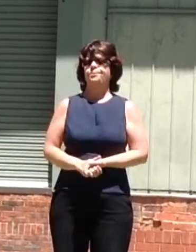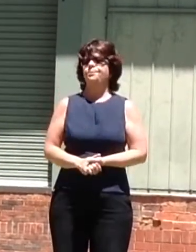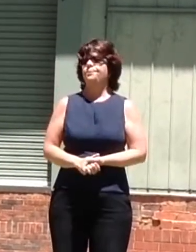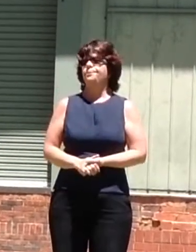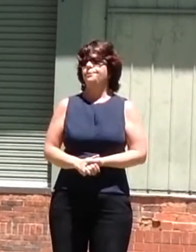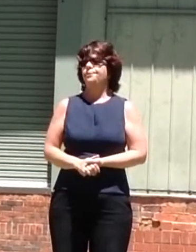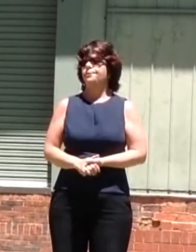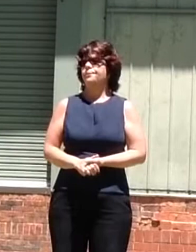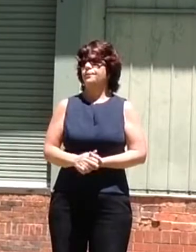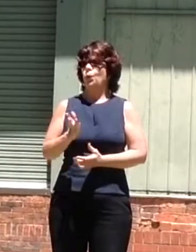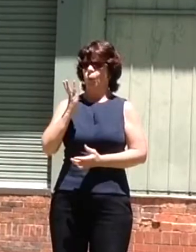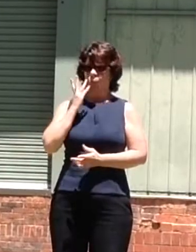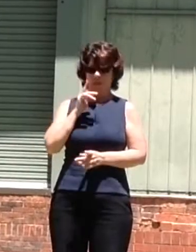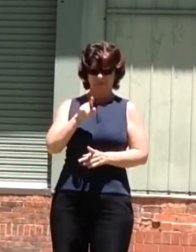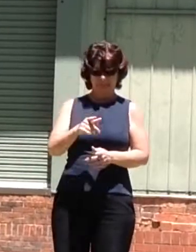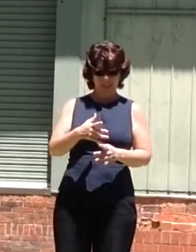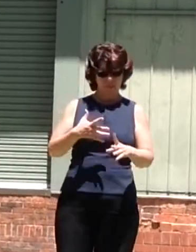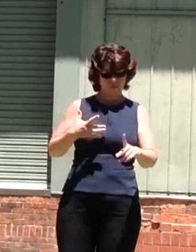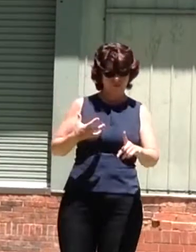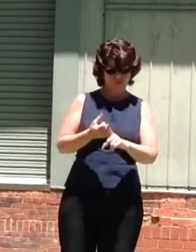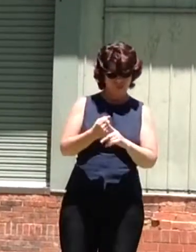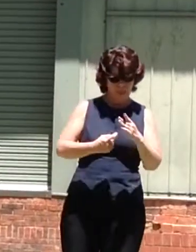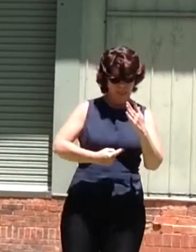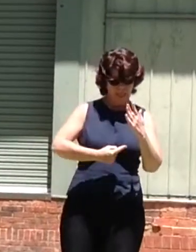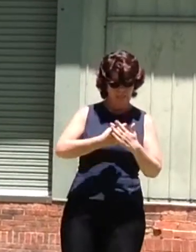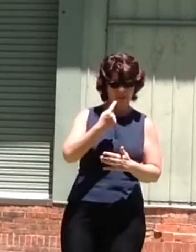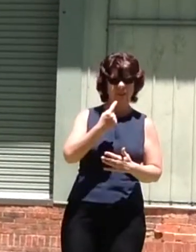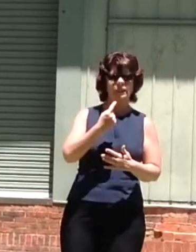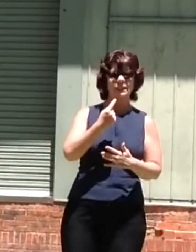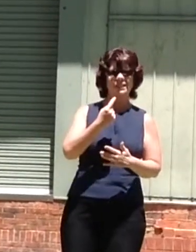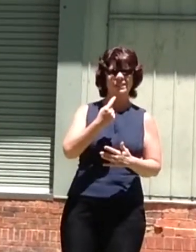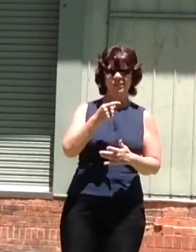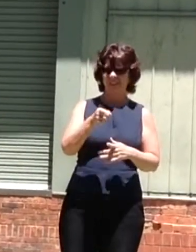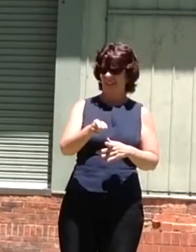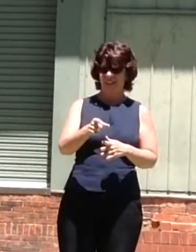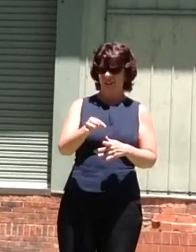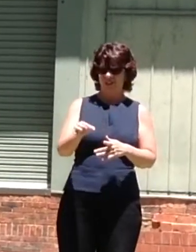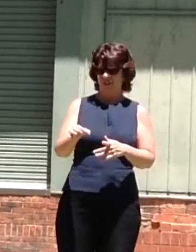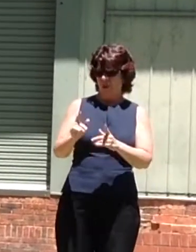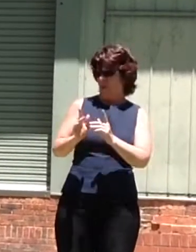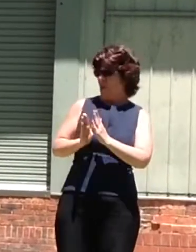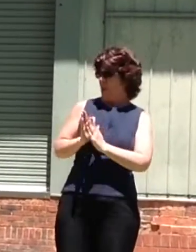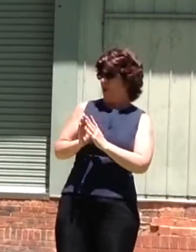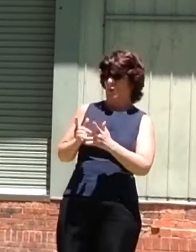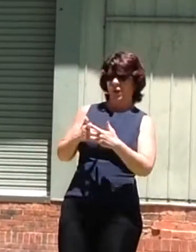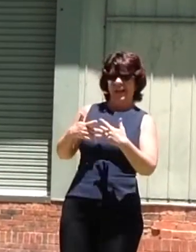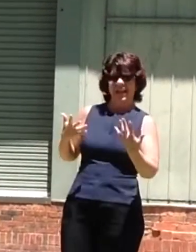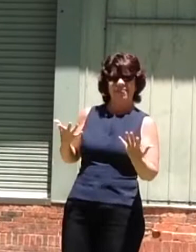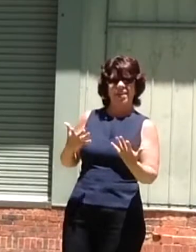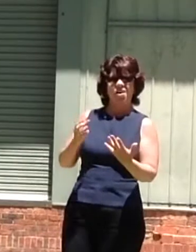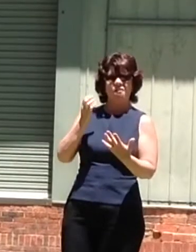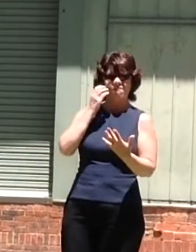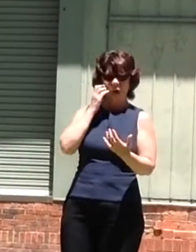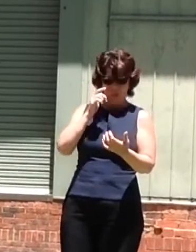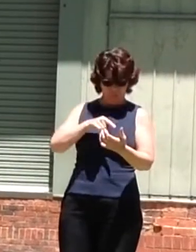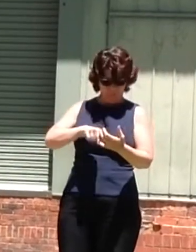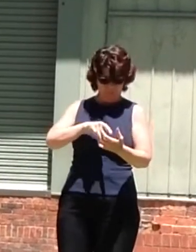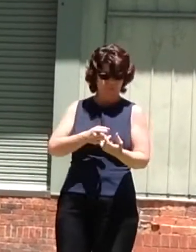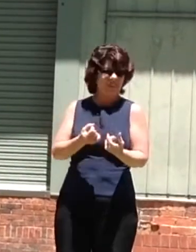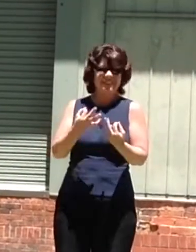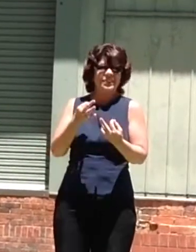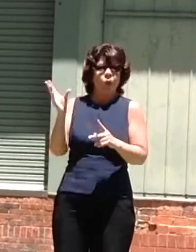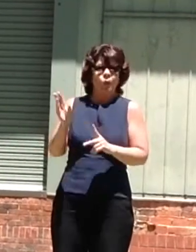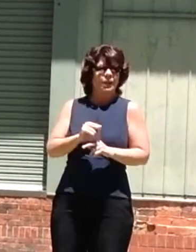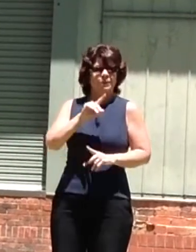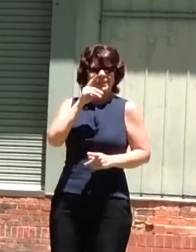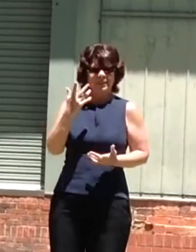When we had the crash, we were fairly remote, so we didn't have phone reception or anything and mates were going to try and get